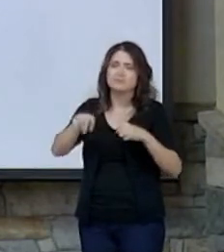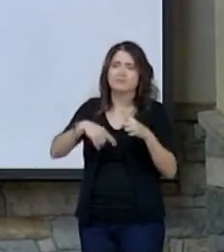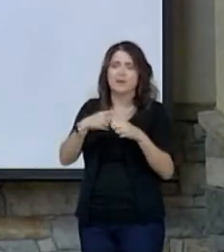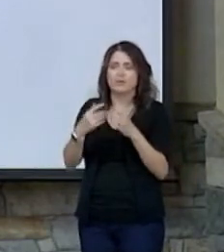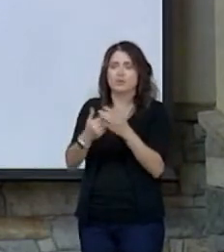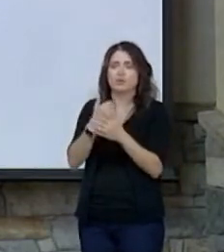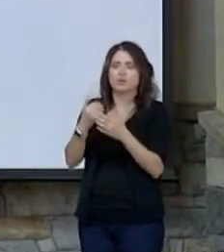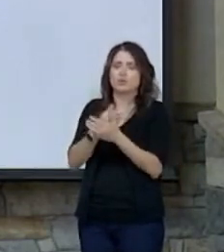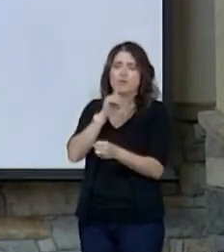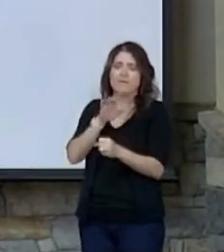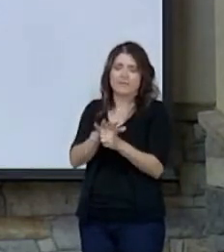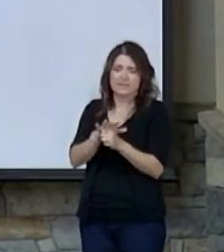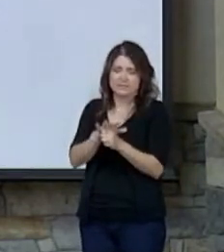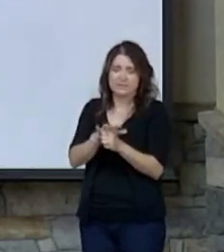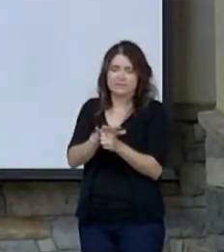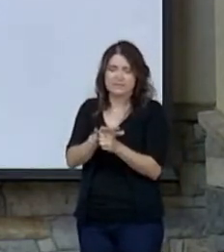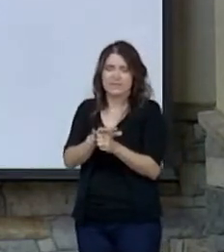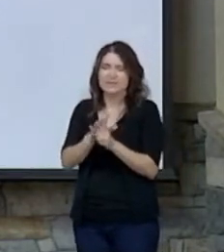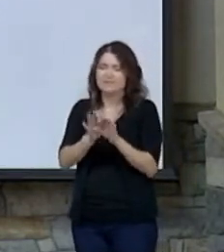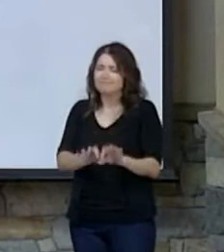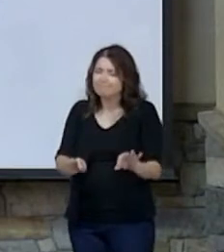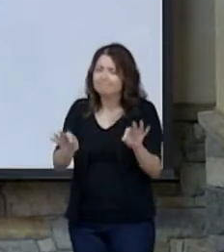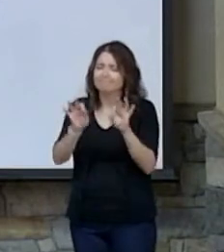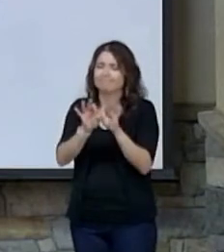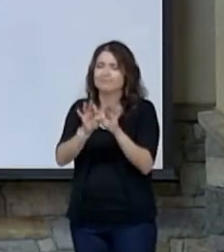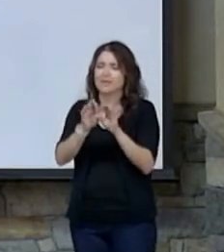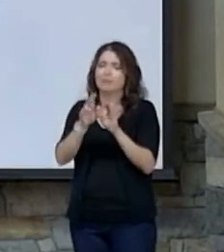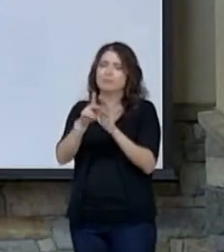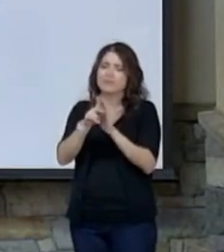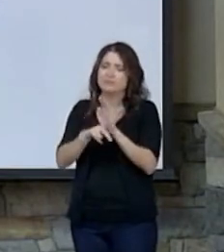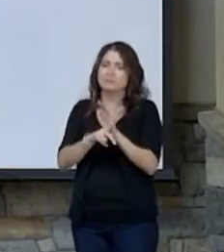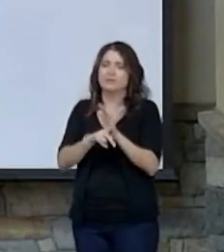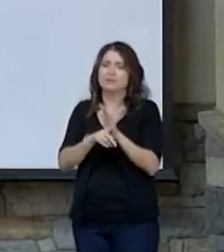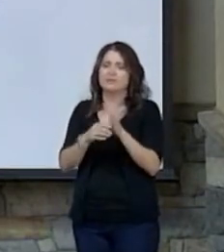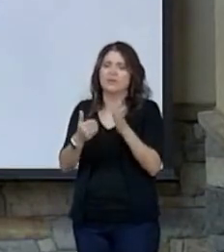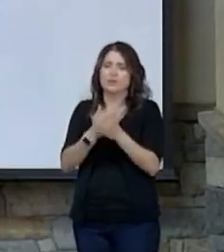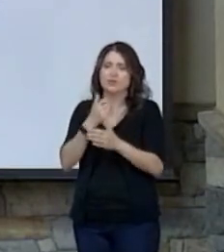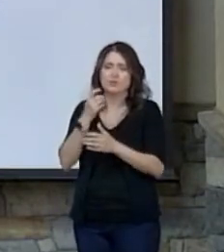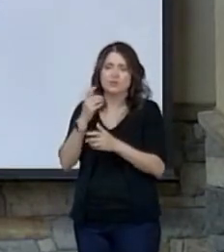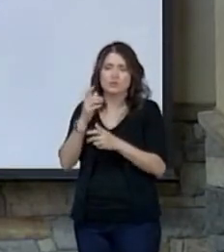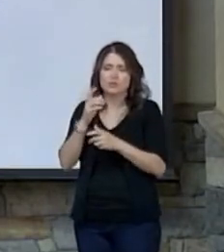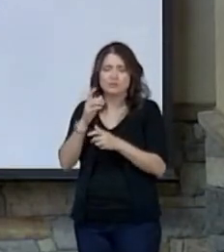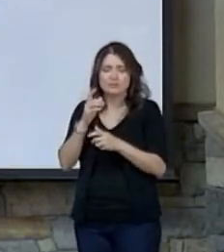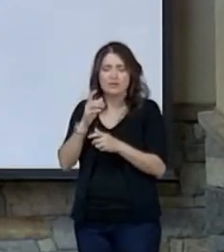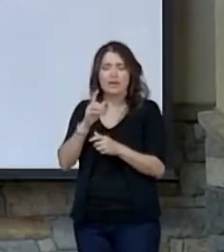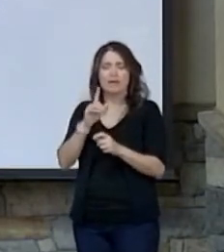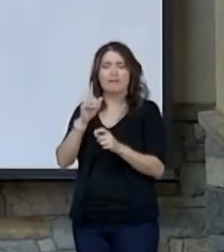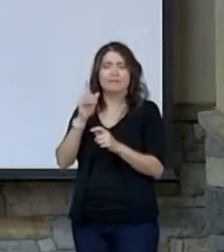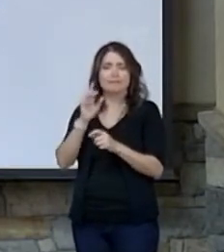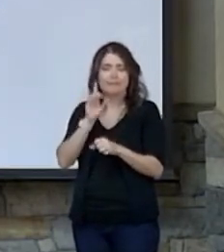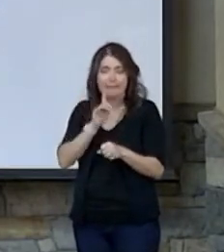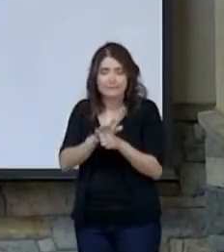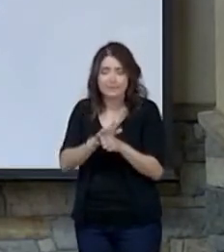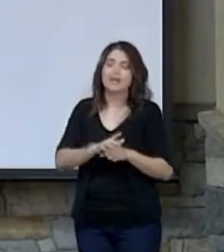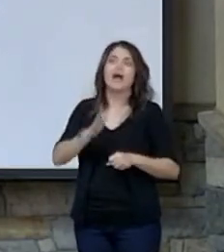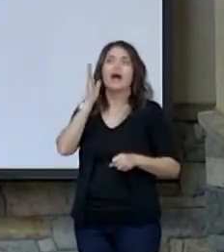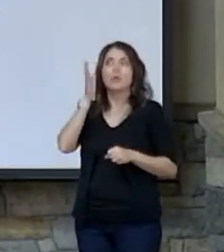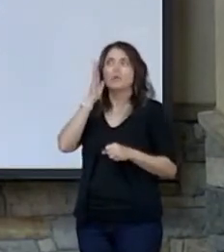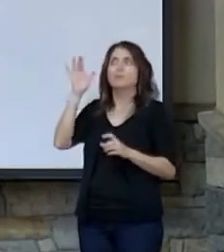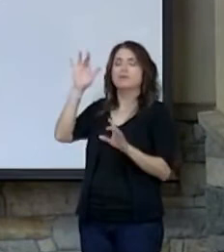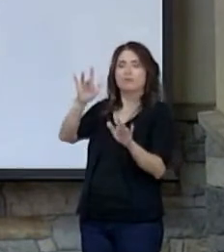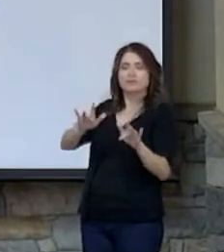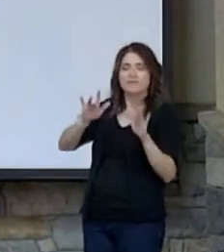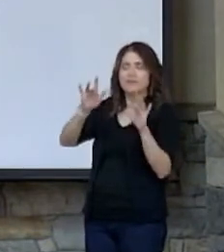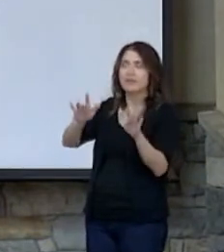principle of that new covenant. And it's found in Hebrews 8 and verse 12. For I will be merciful toward their iniquities and I will remember